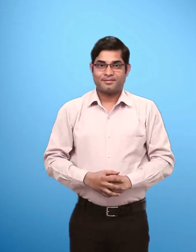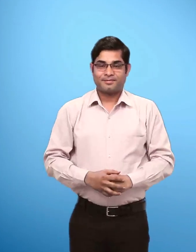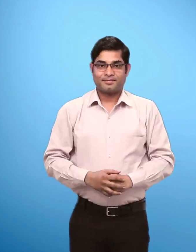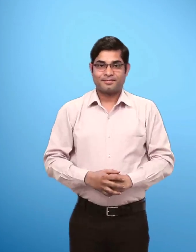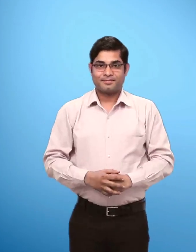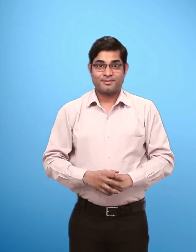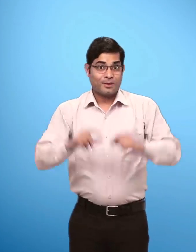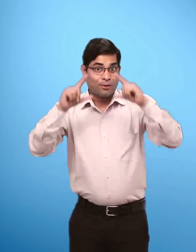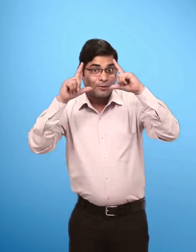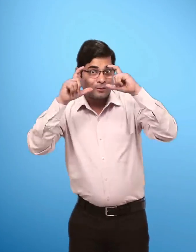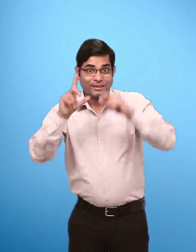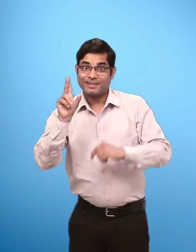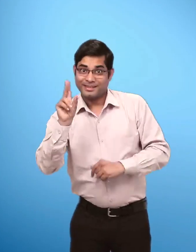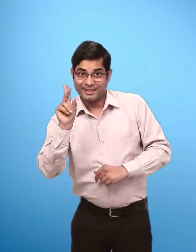Picture 2 Shows